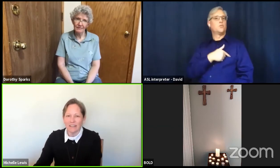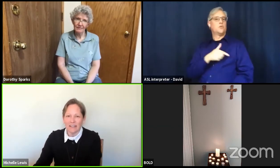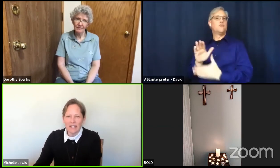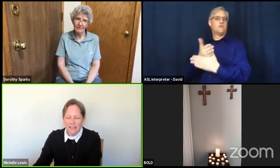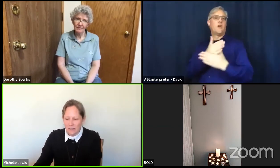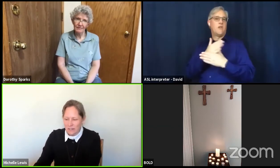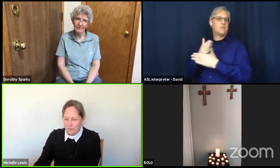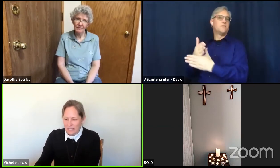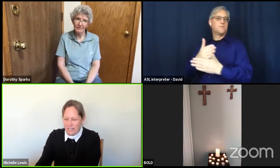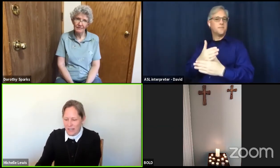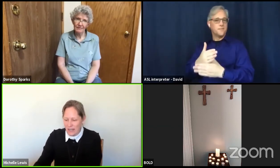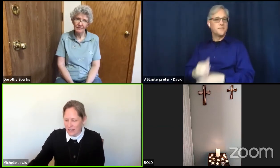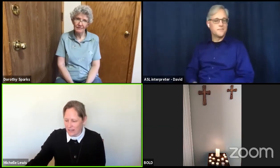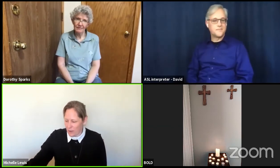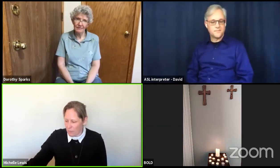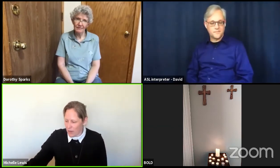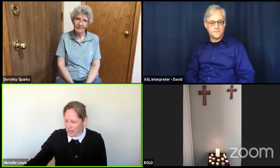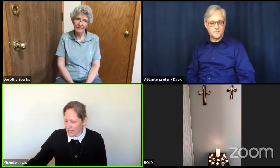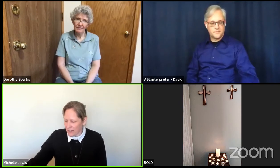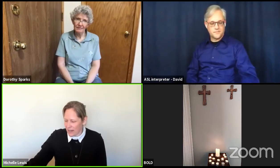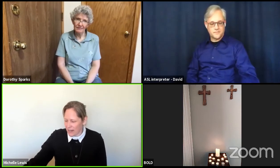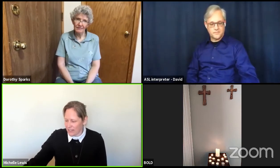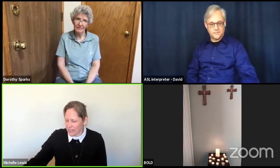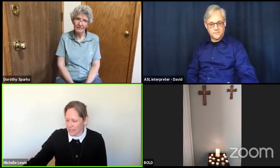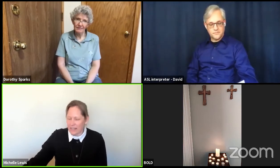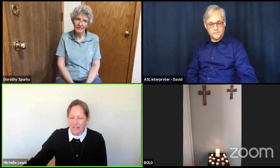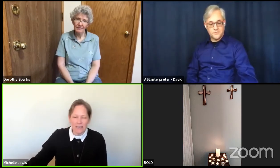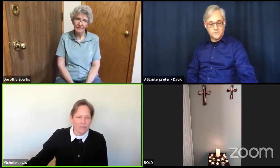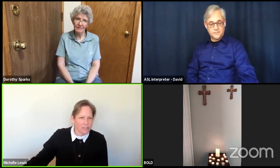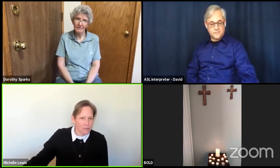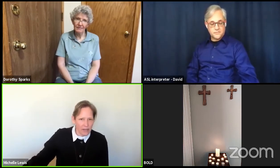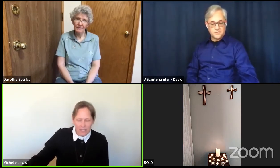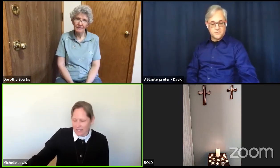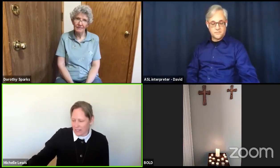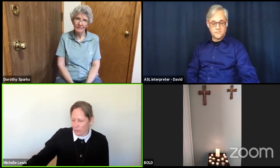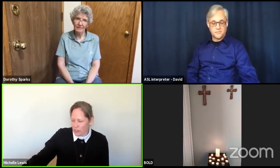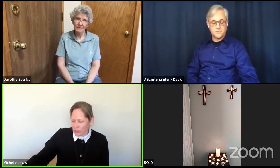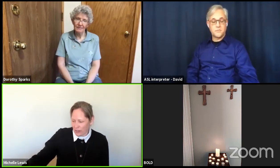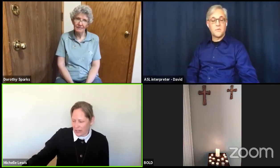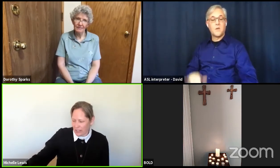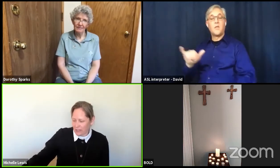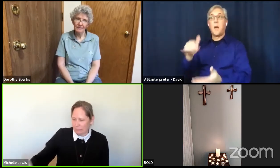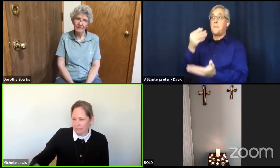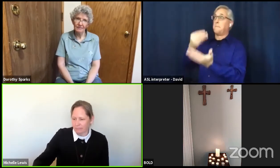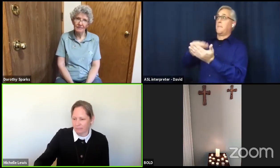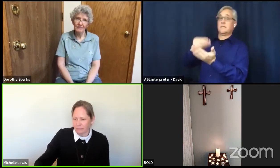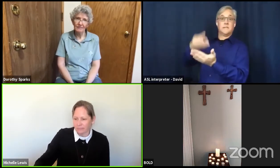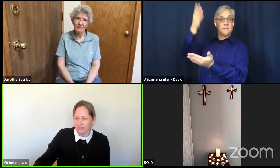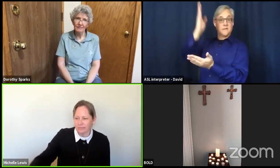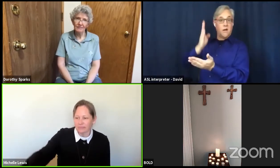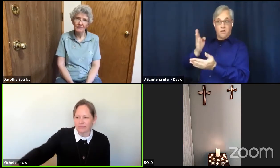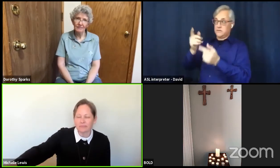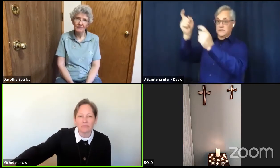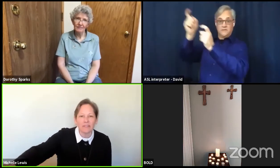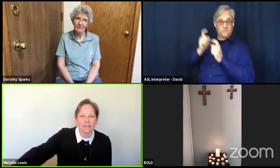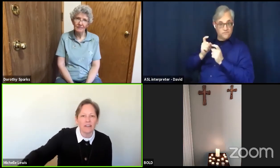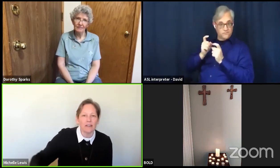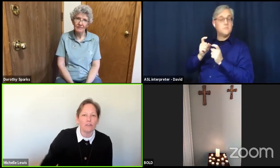we take that money that god has given to us and we share it and through